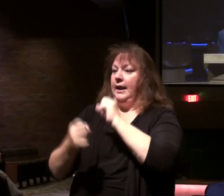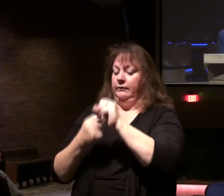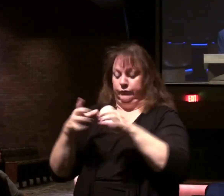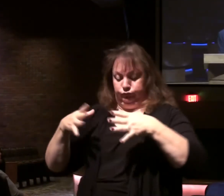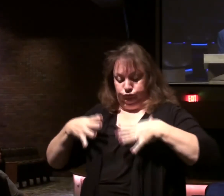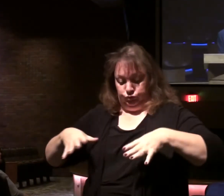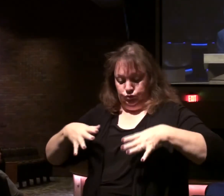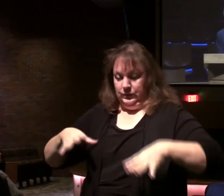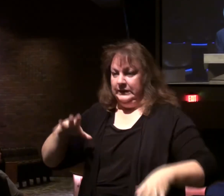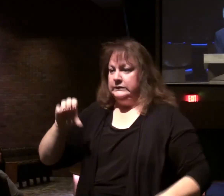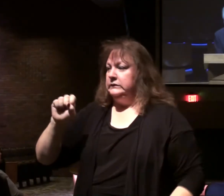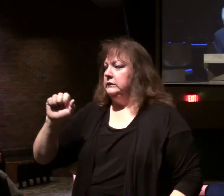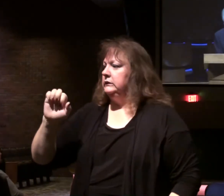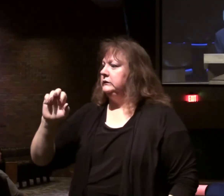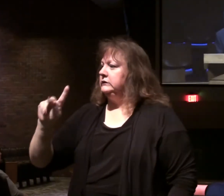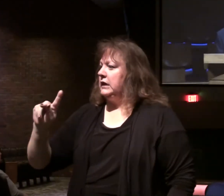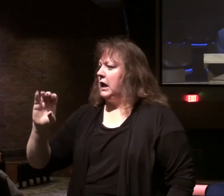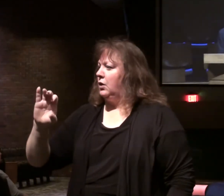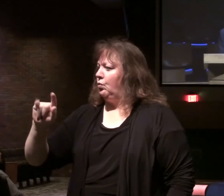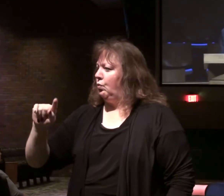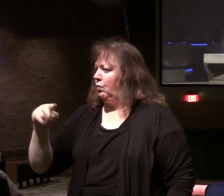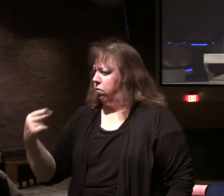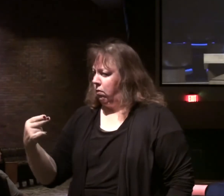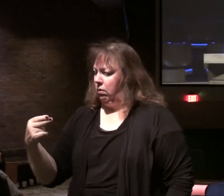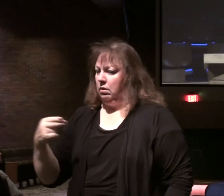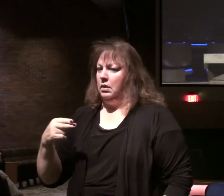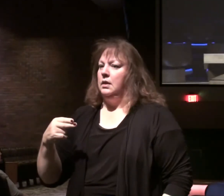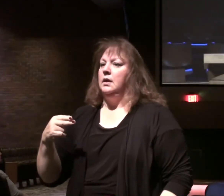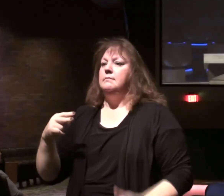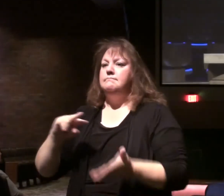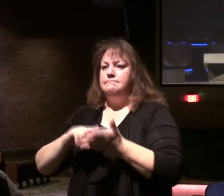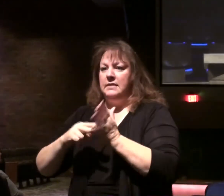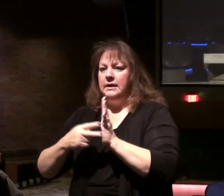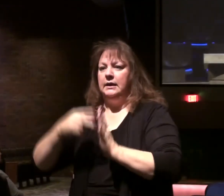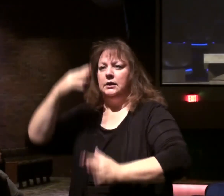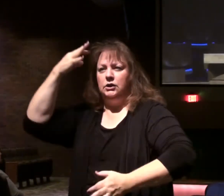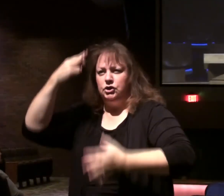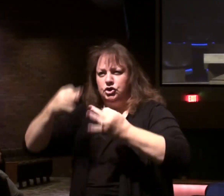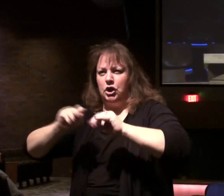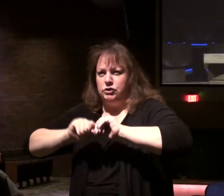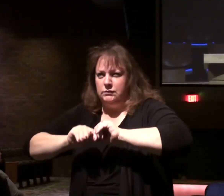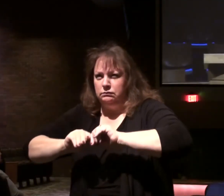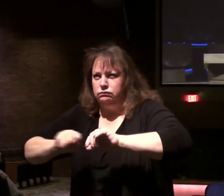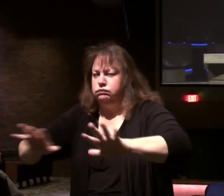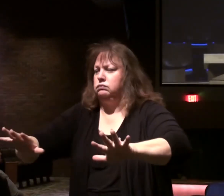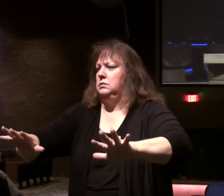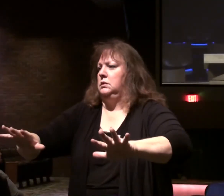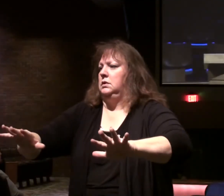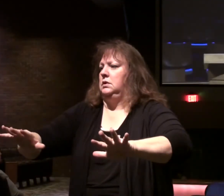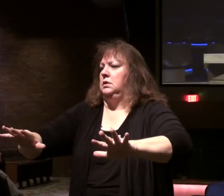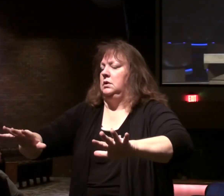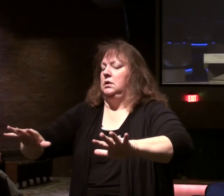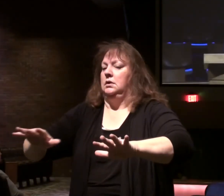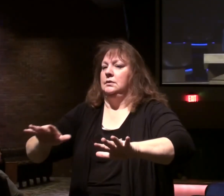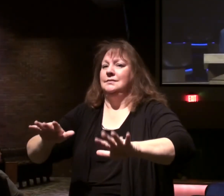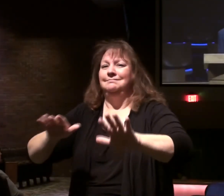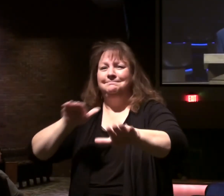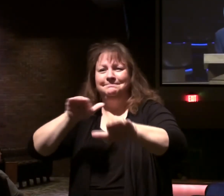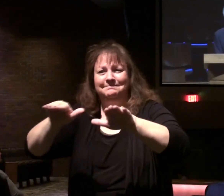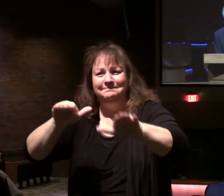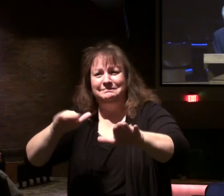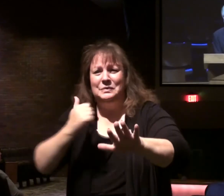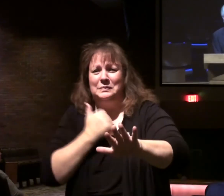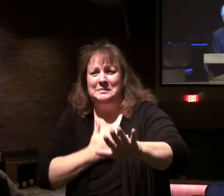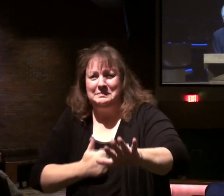sackcloth. It's a ministry of judgment. The ministry calling them to repentance